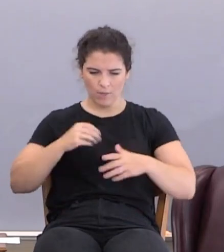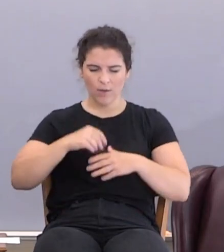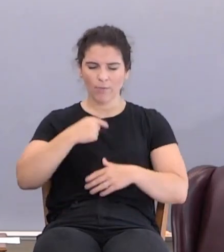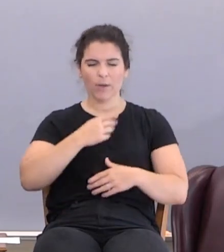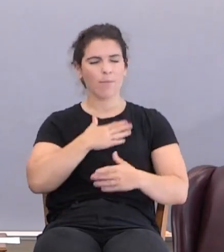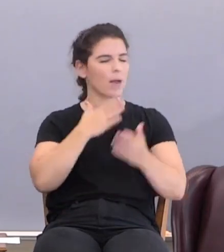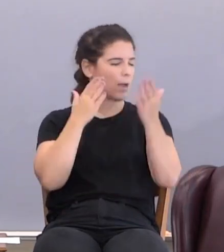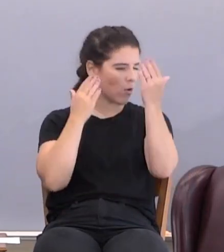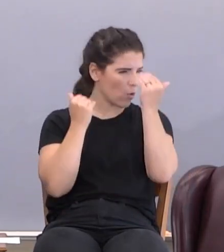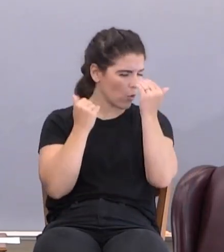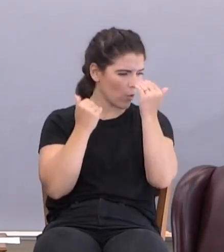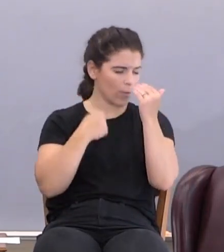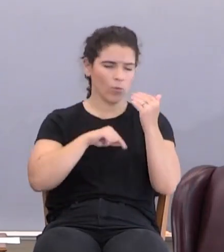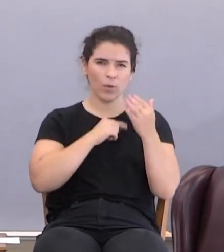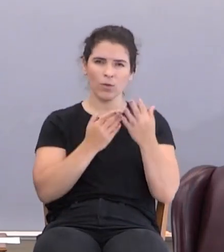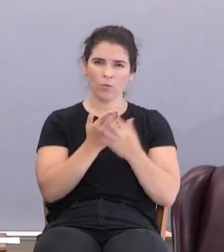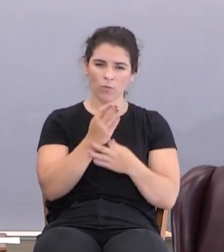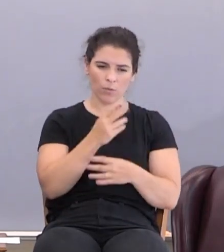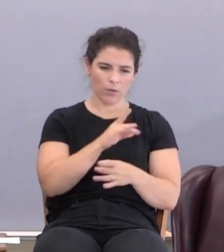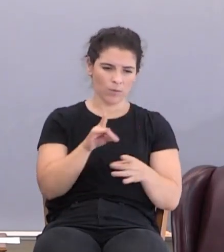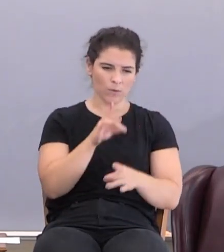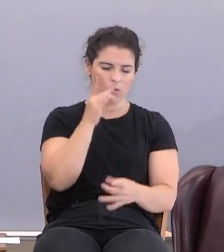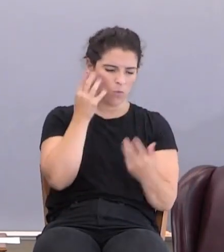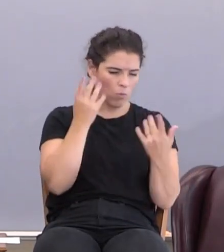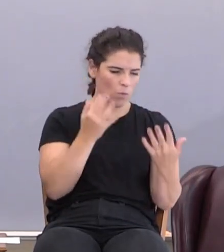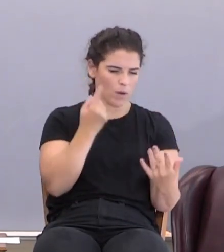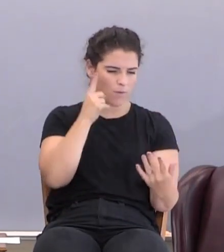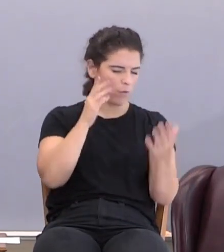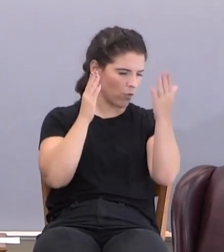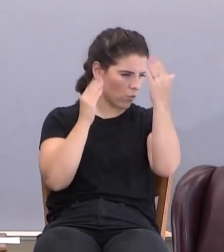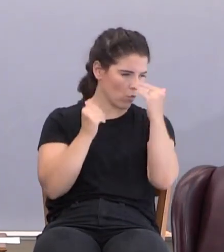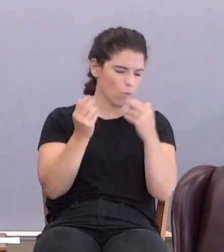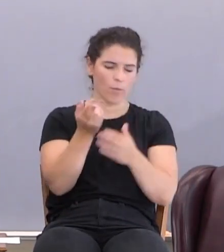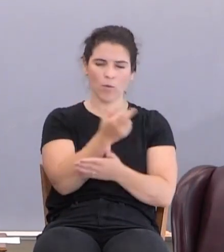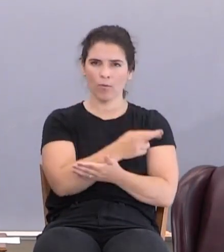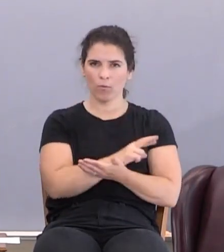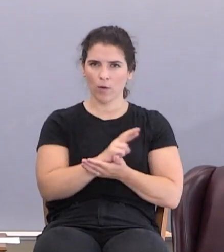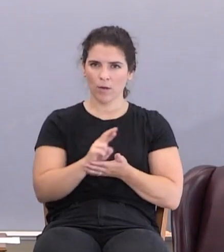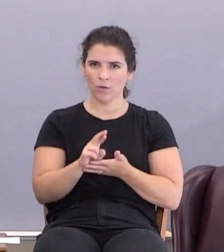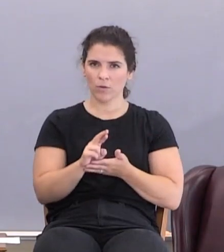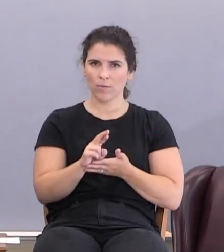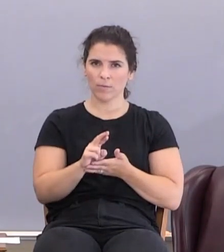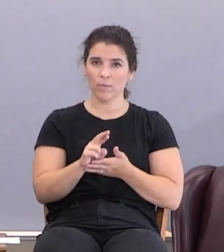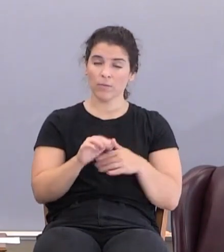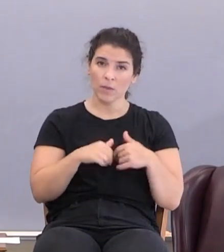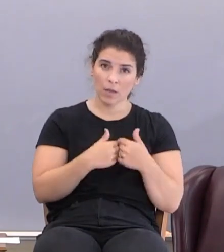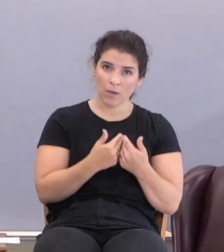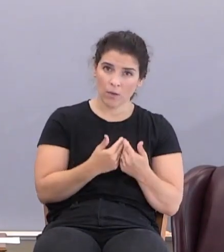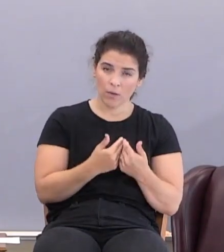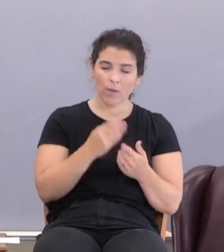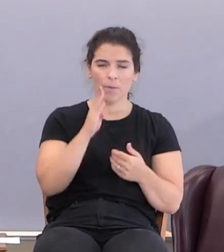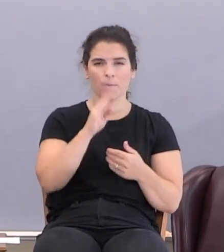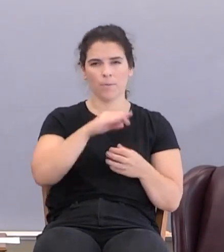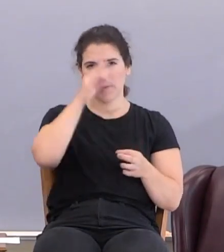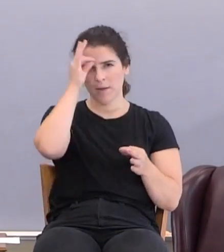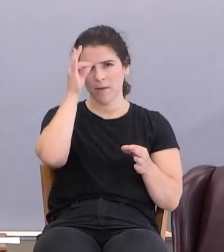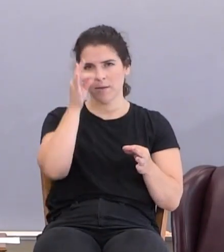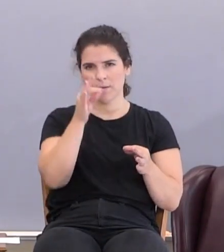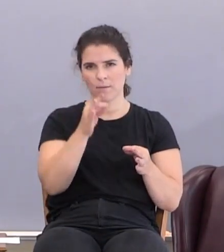verse 5, we through the Spirit wait for the hope of righteousness how? By faith.